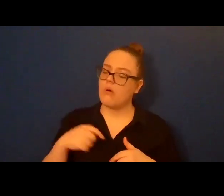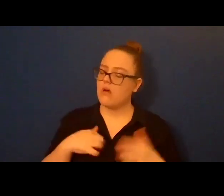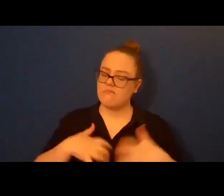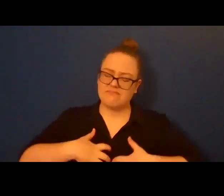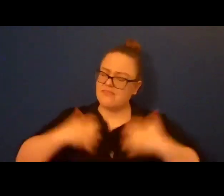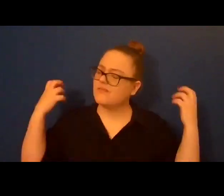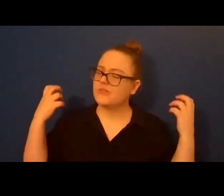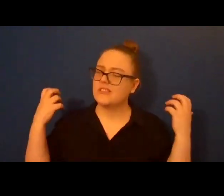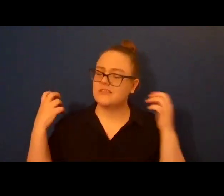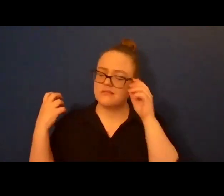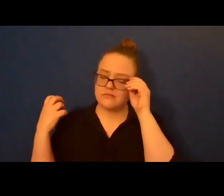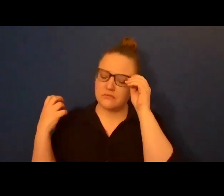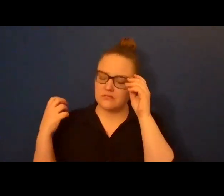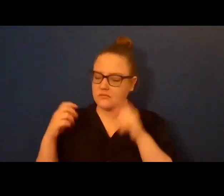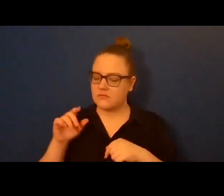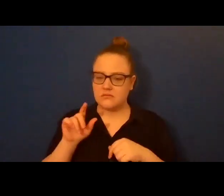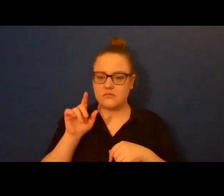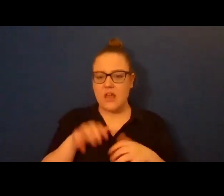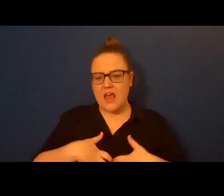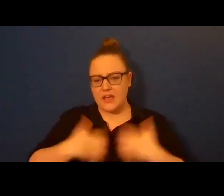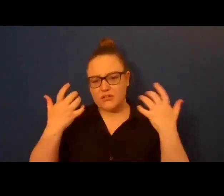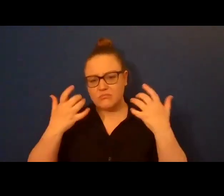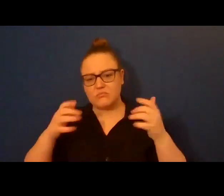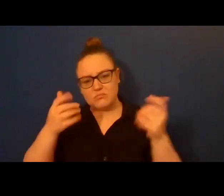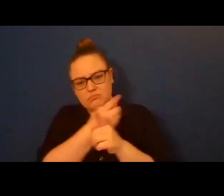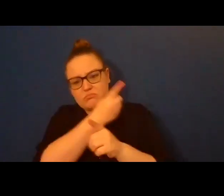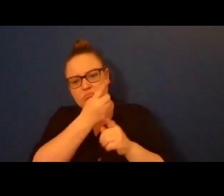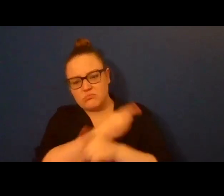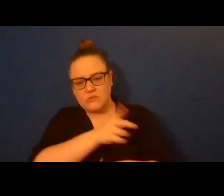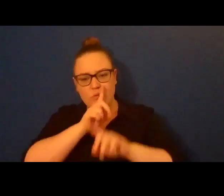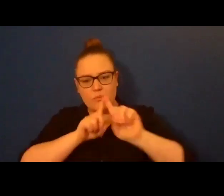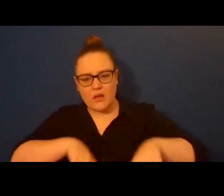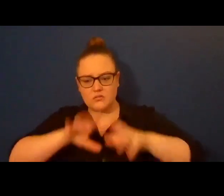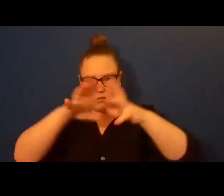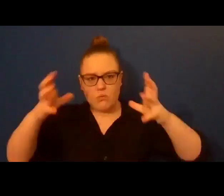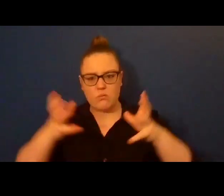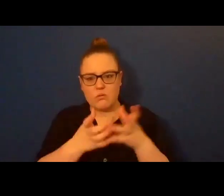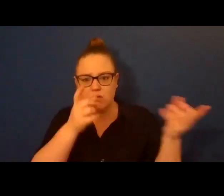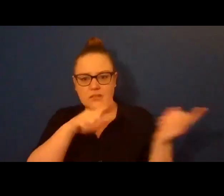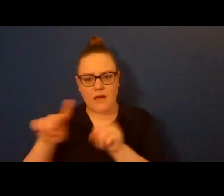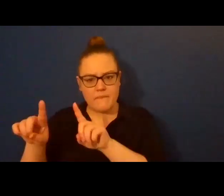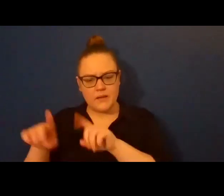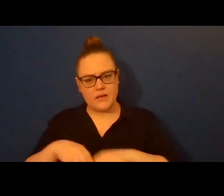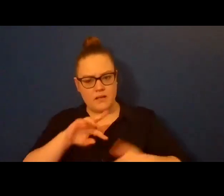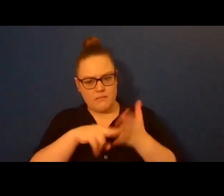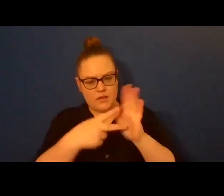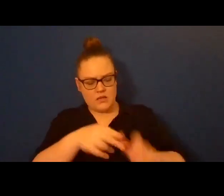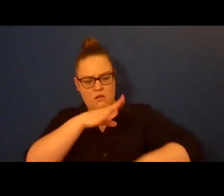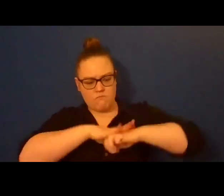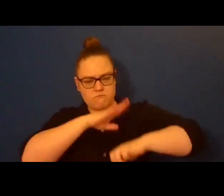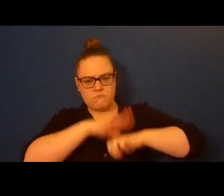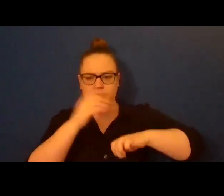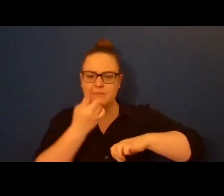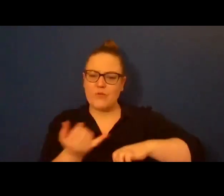anger is a pretty logical response to the world. It's beneficial. A warning sign that something is wrong and needs our